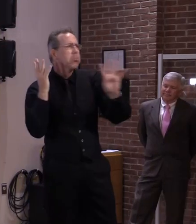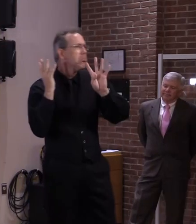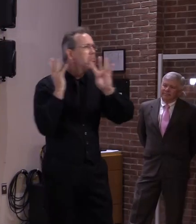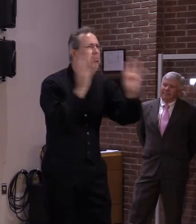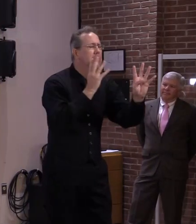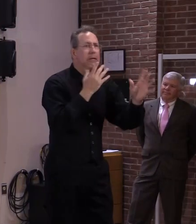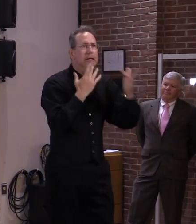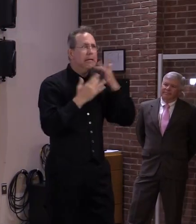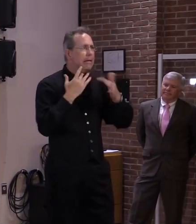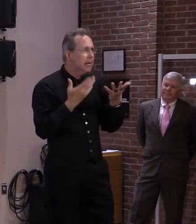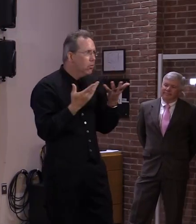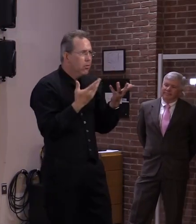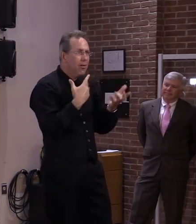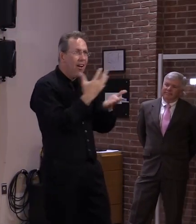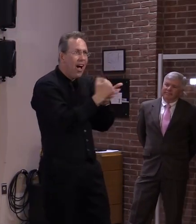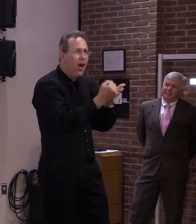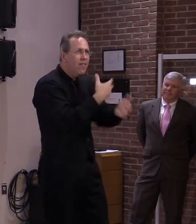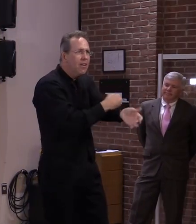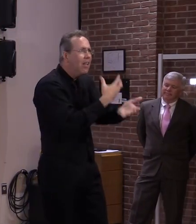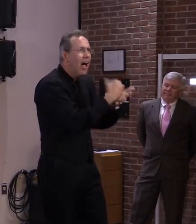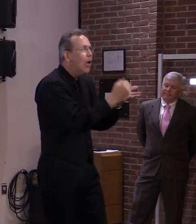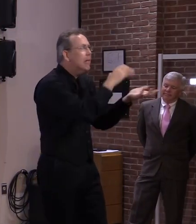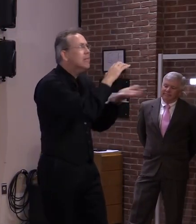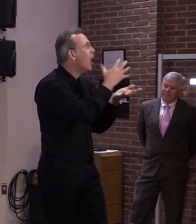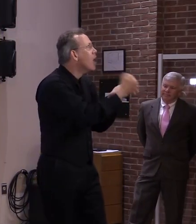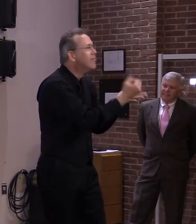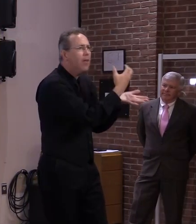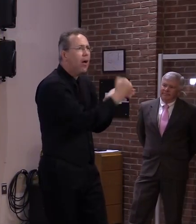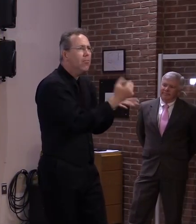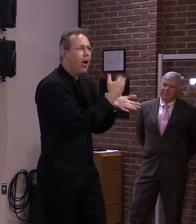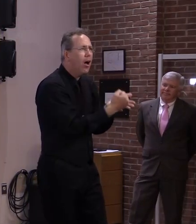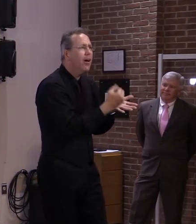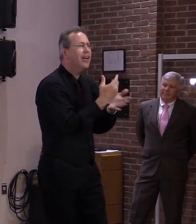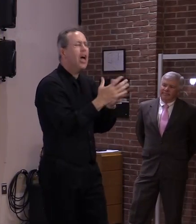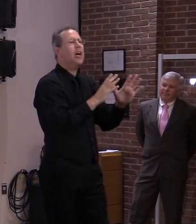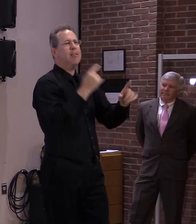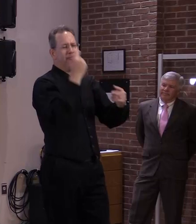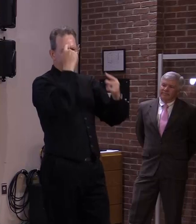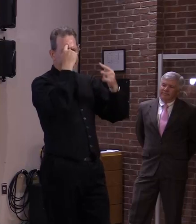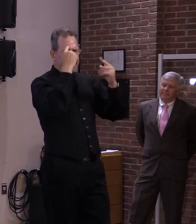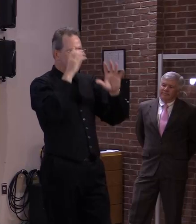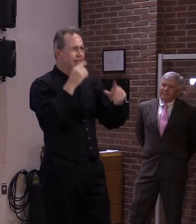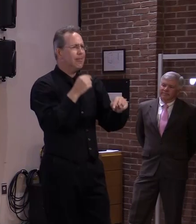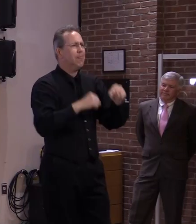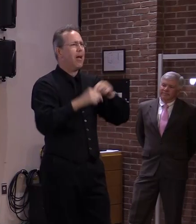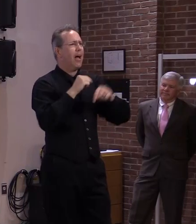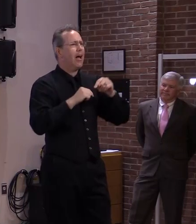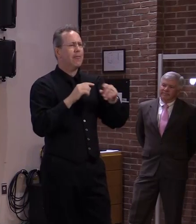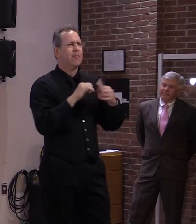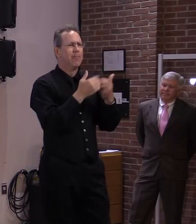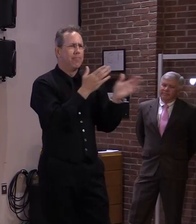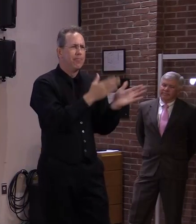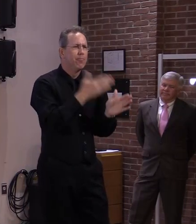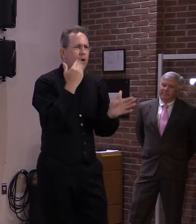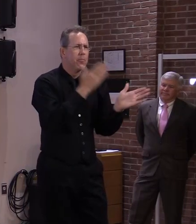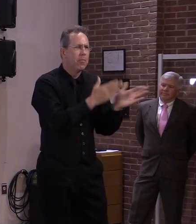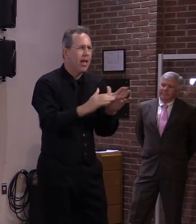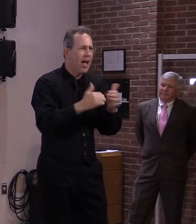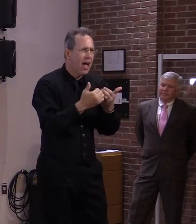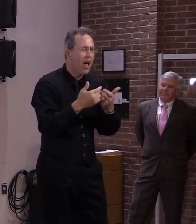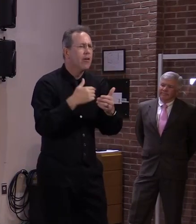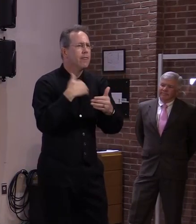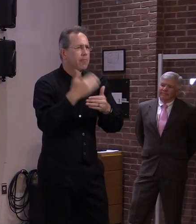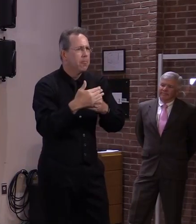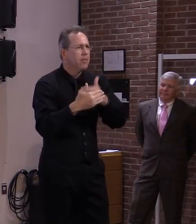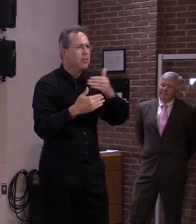end we had to change uh our approach because you know the demand decrease the supply increase and